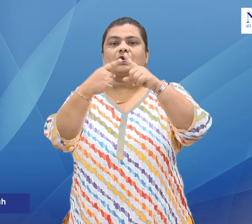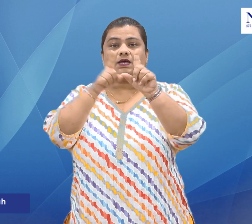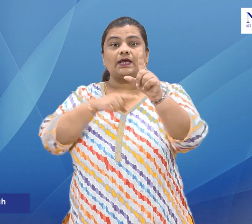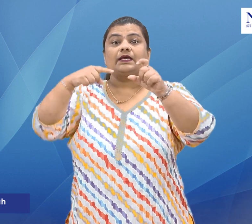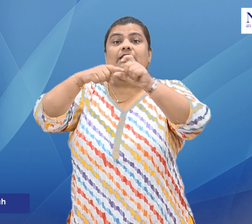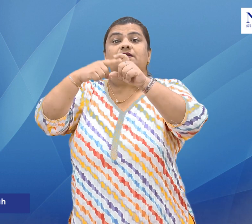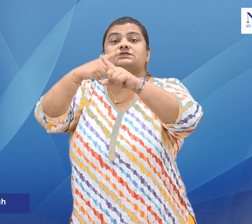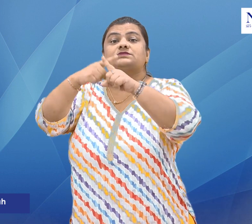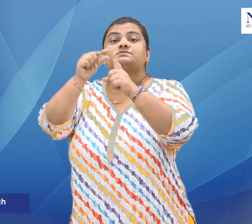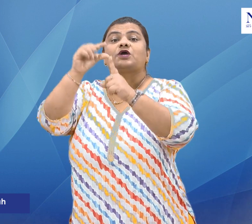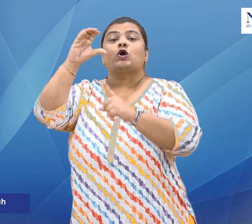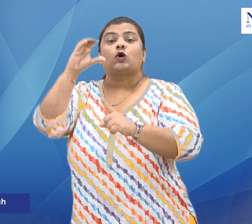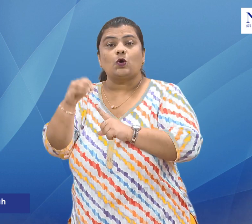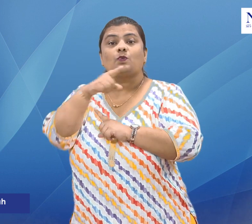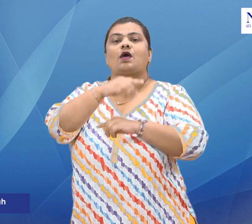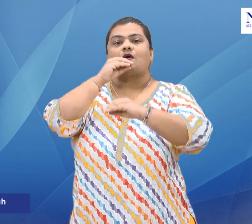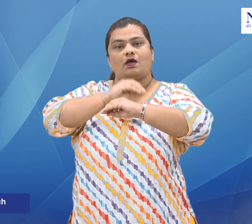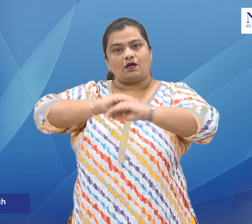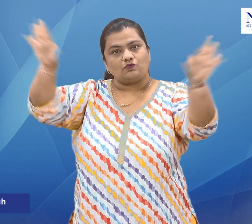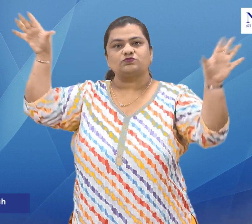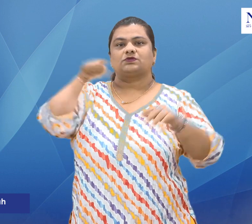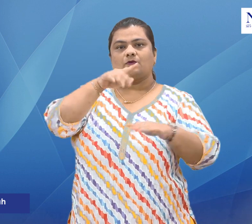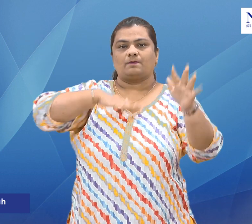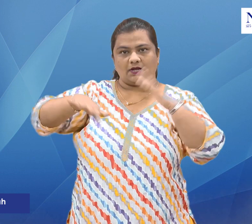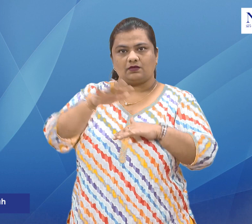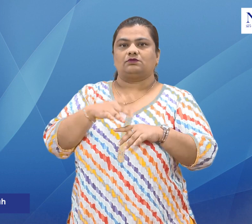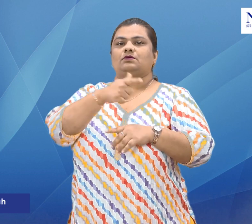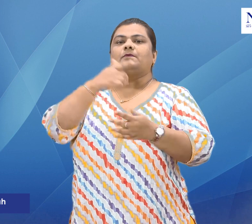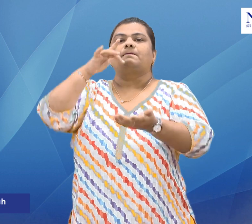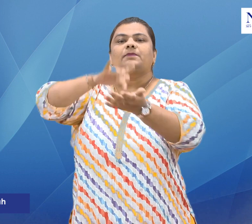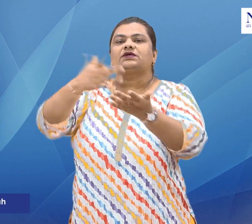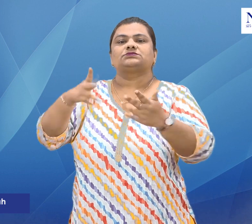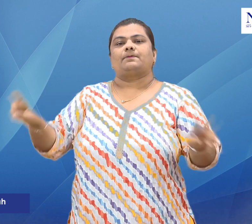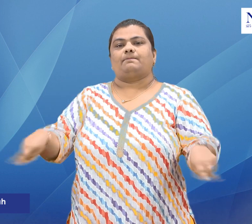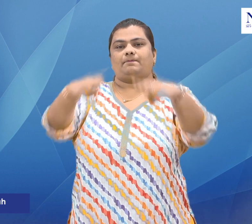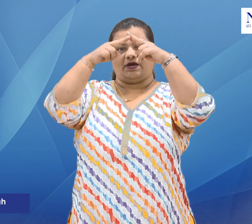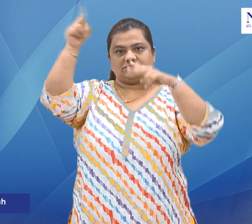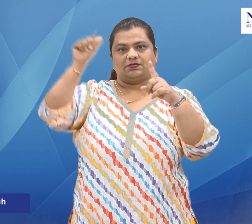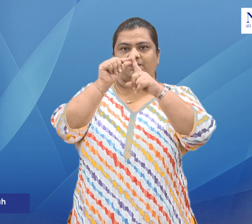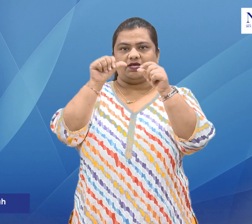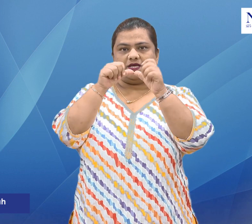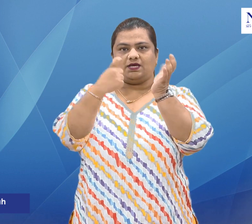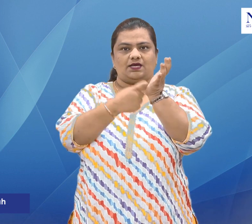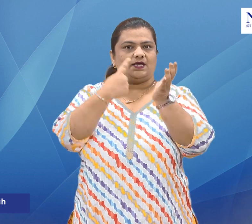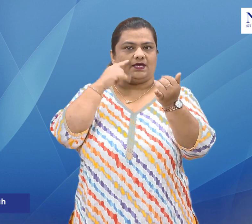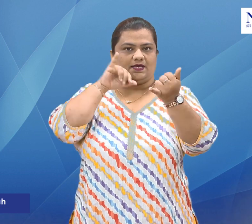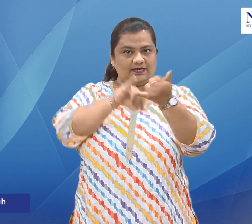equipped with the latest NMC battery technology and Swiss pioneering digital tools. The deliveries for India will